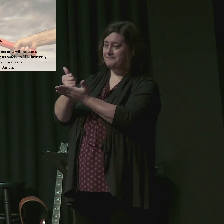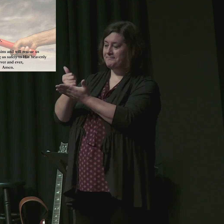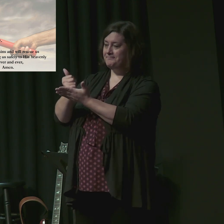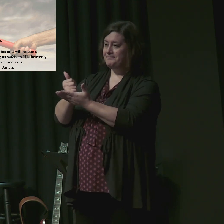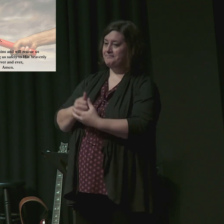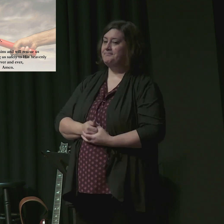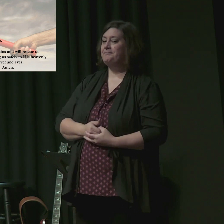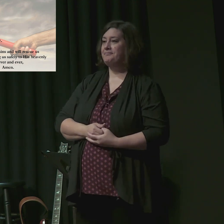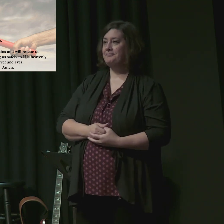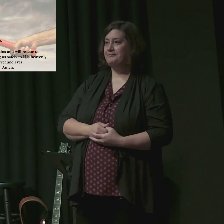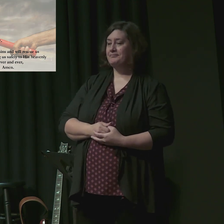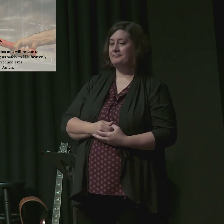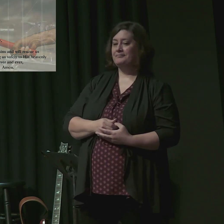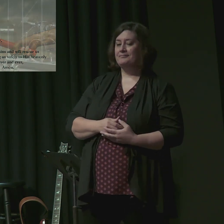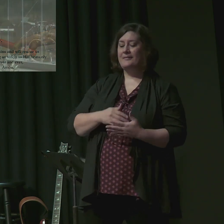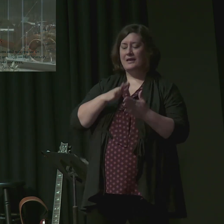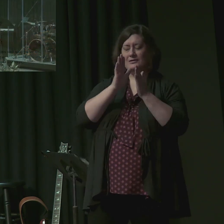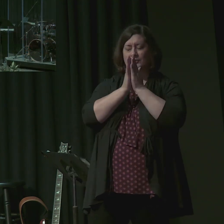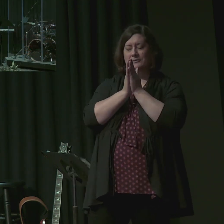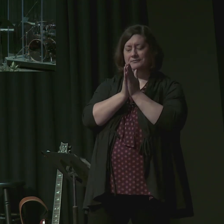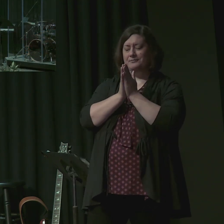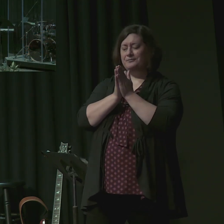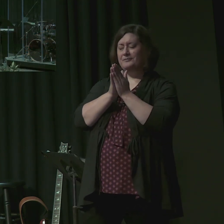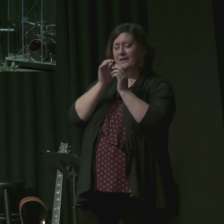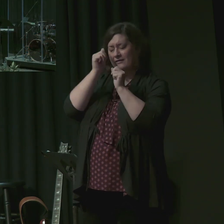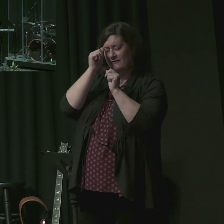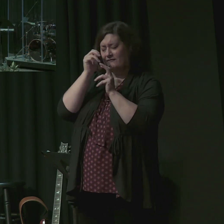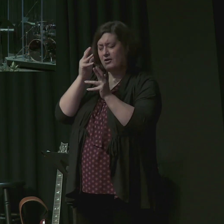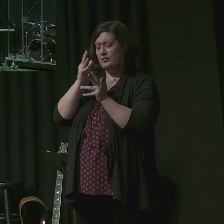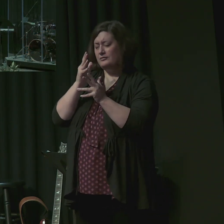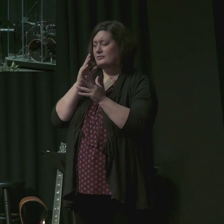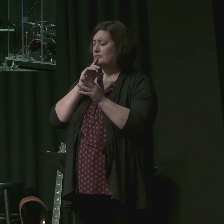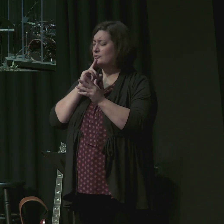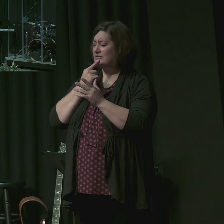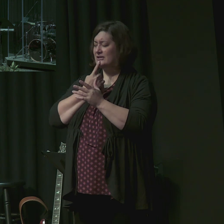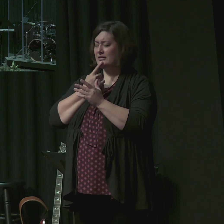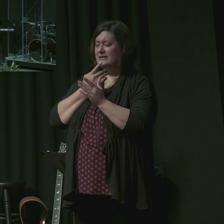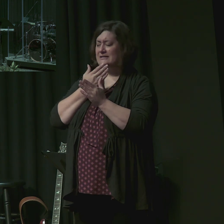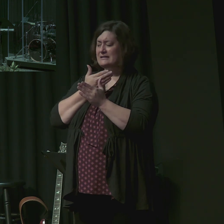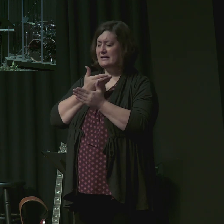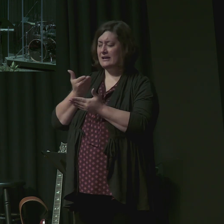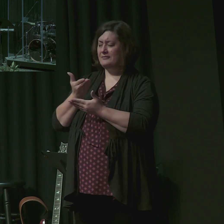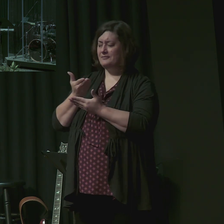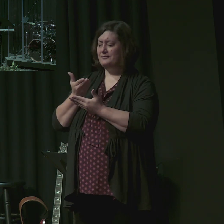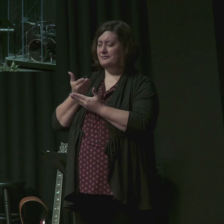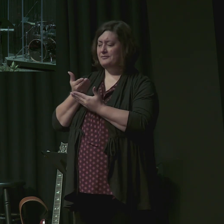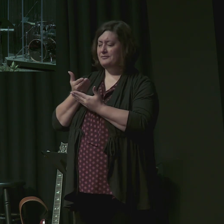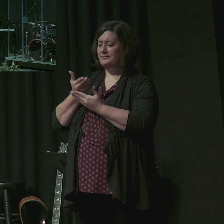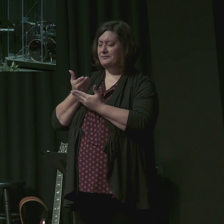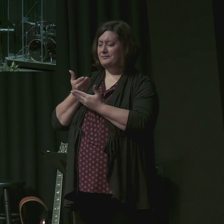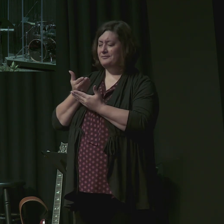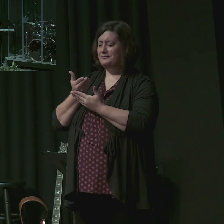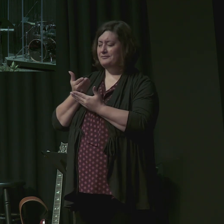said amen father it is a serious and solemn thing